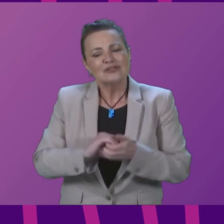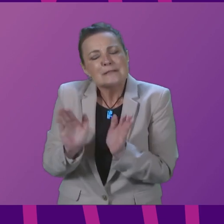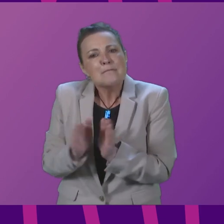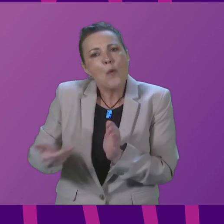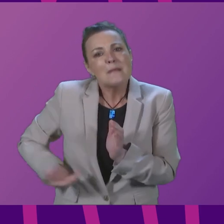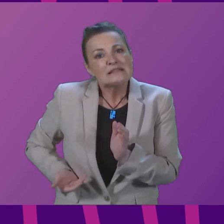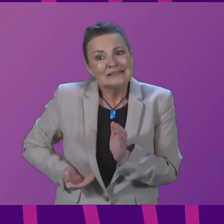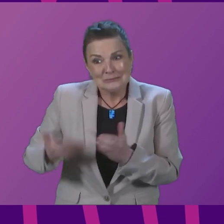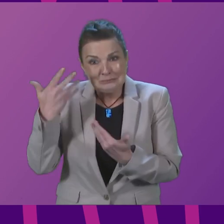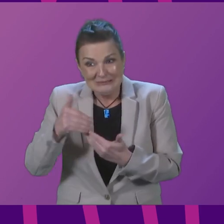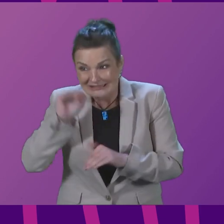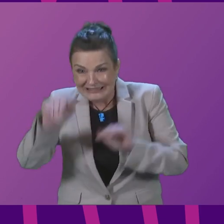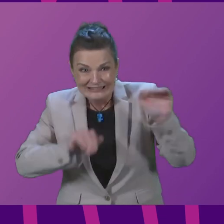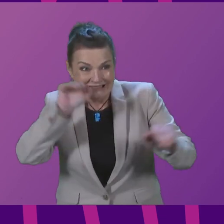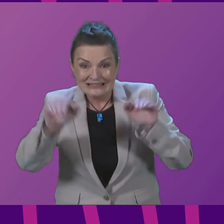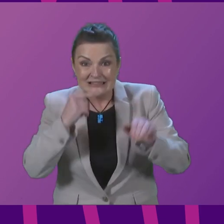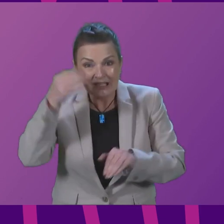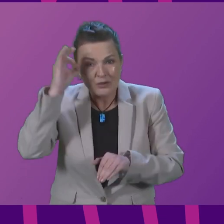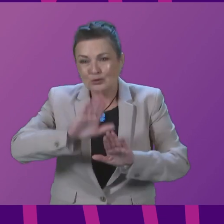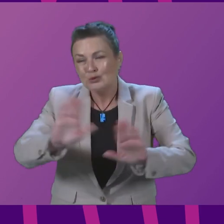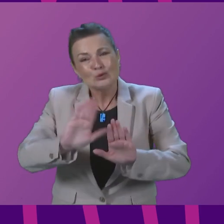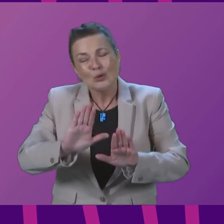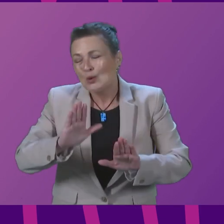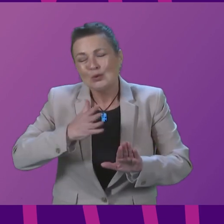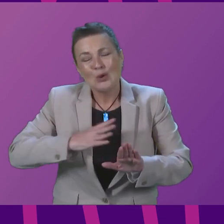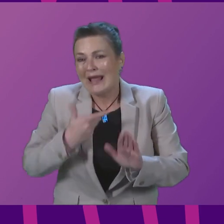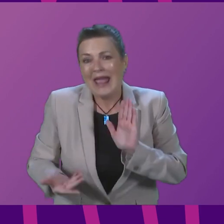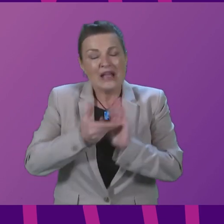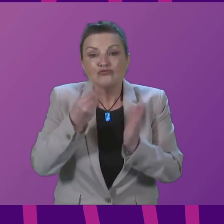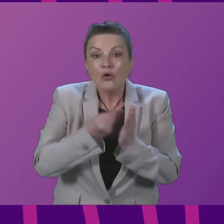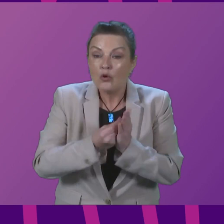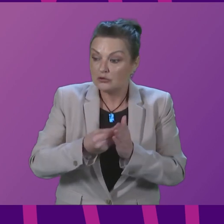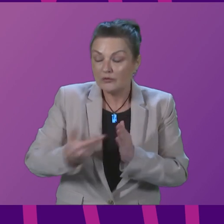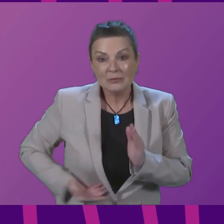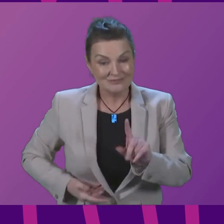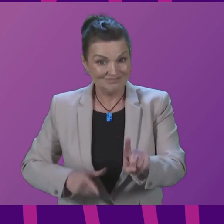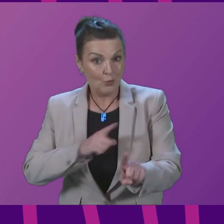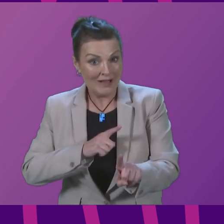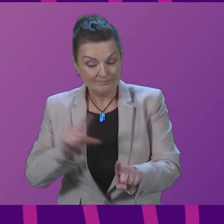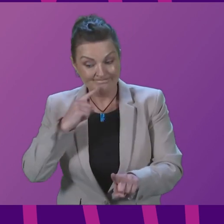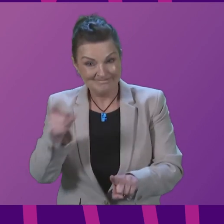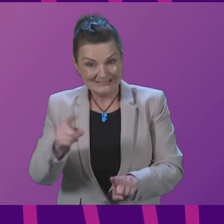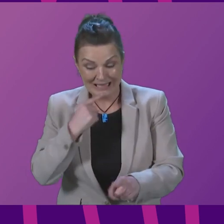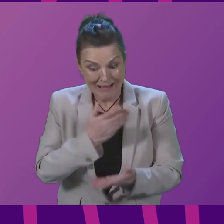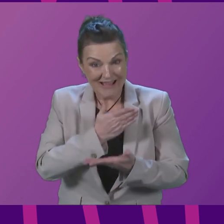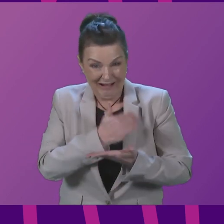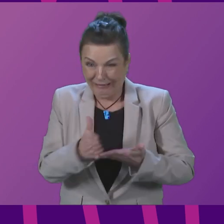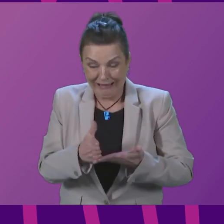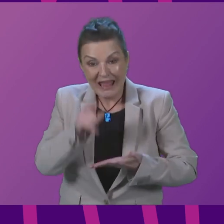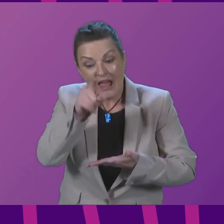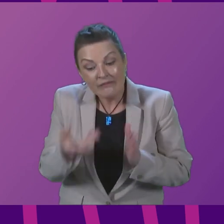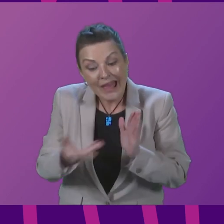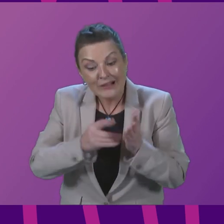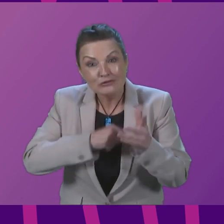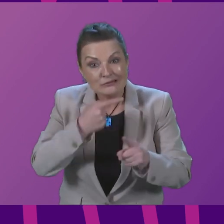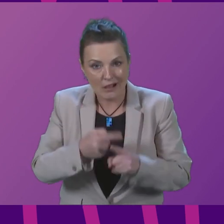councils to avoid additional cost for business. They make it clear that a commuter tax would hit tradespeople coming from